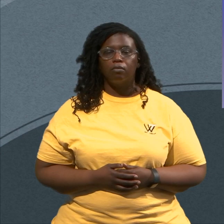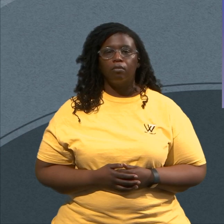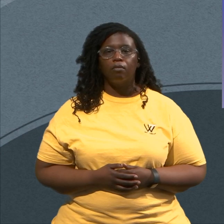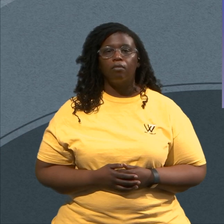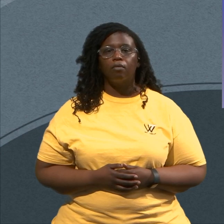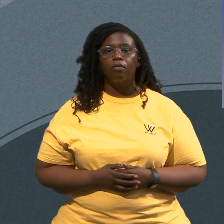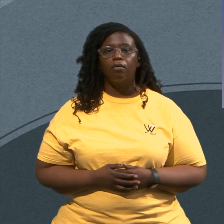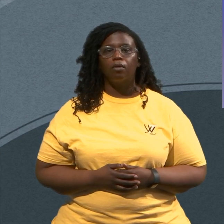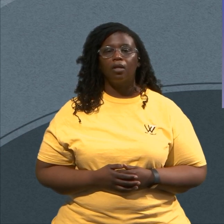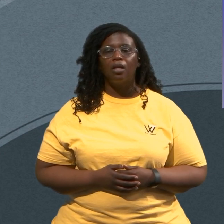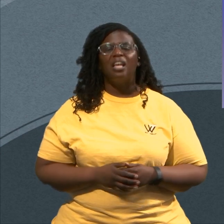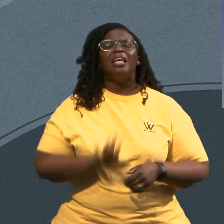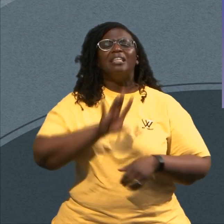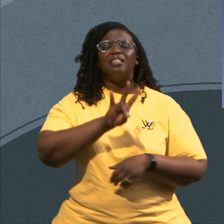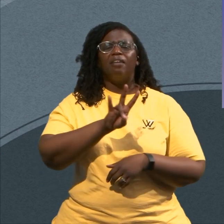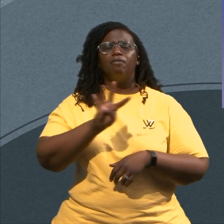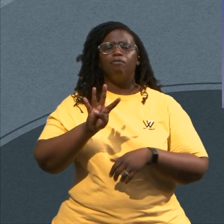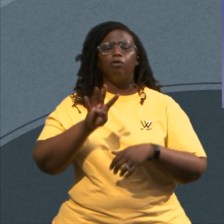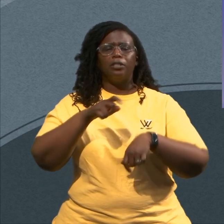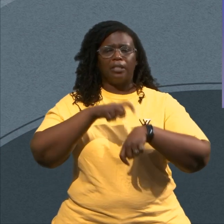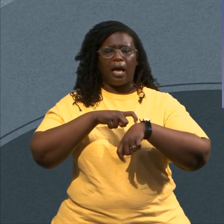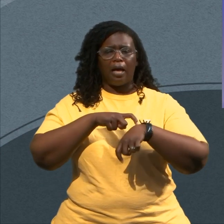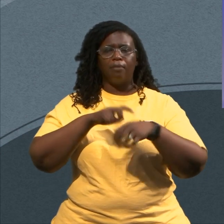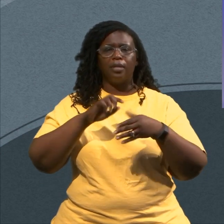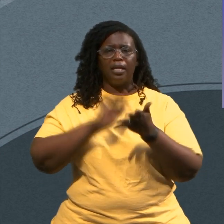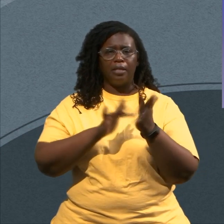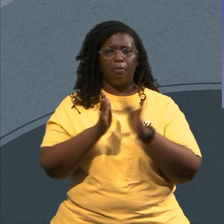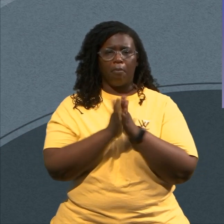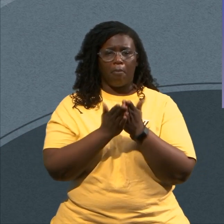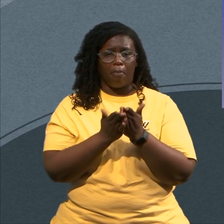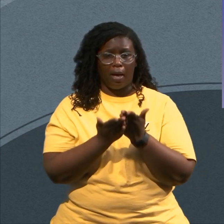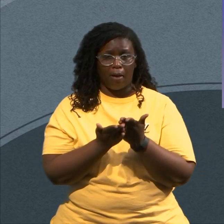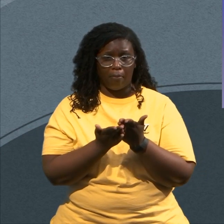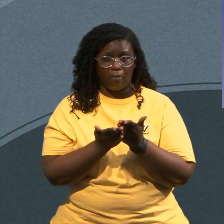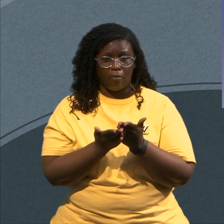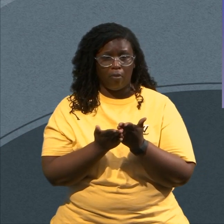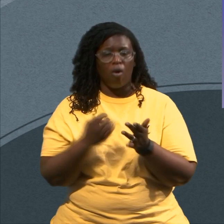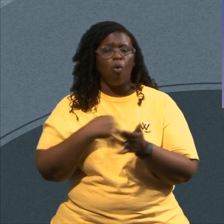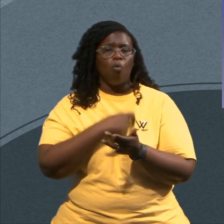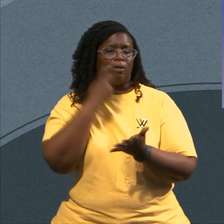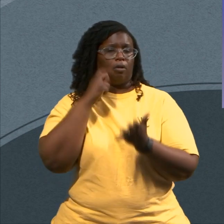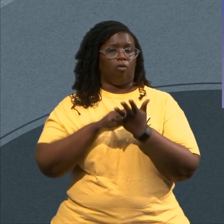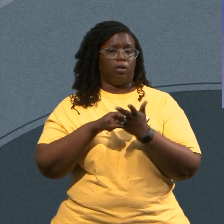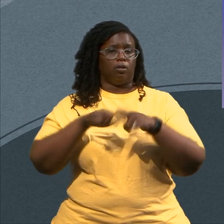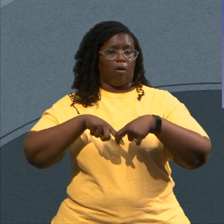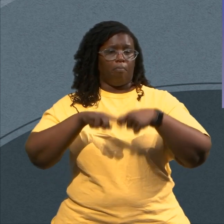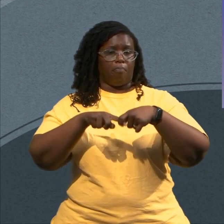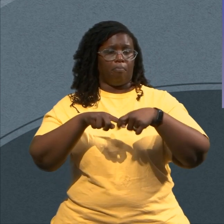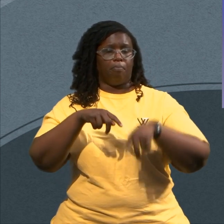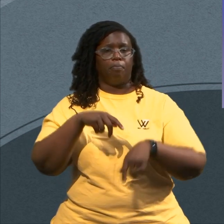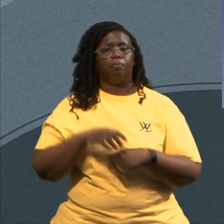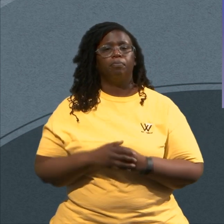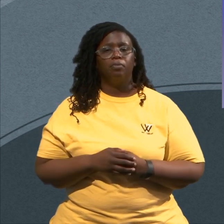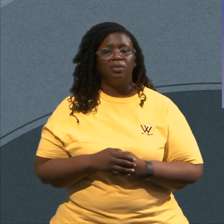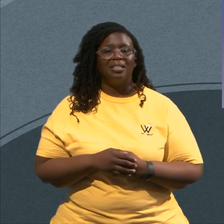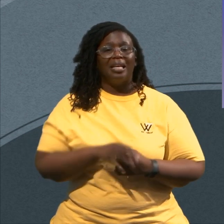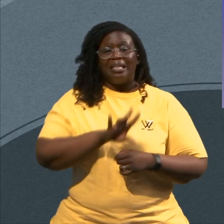In the Bible Seventy-four times A break is built in We see Seventy-one of these breaks